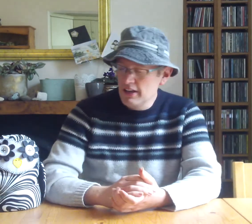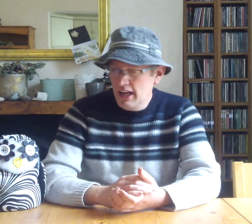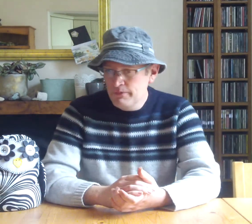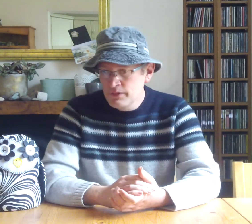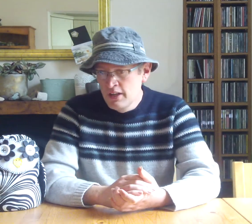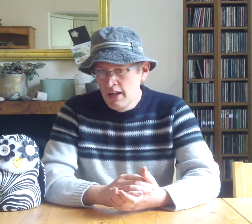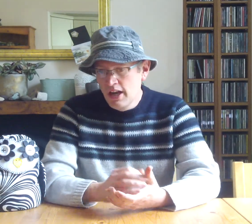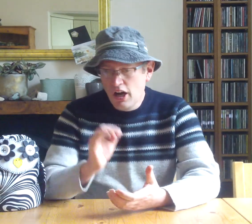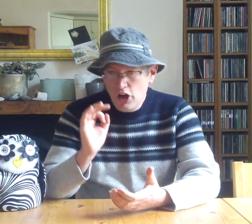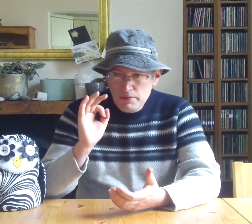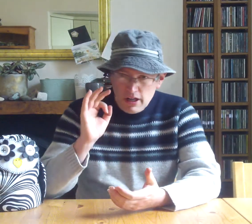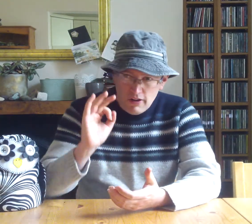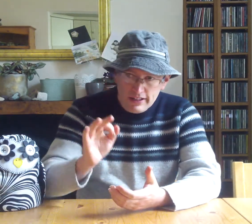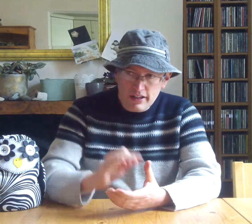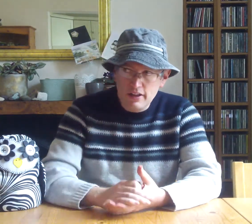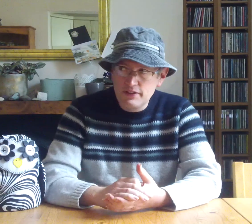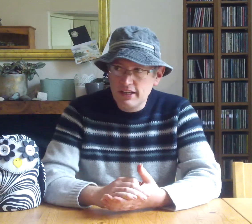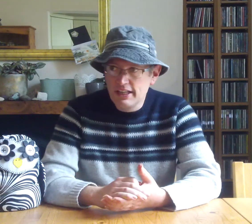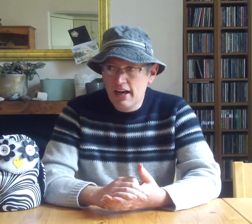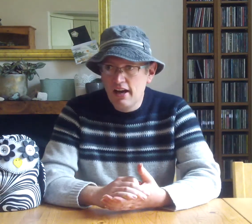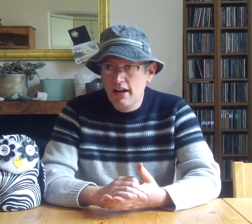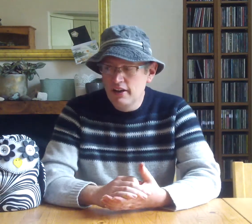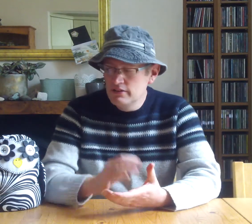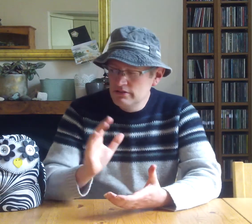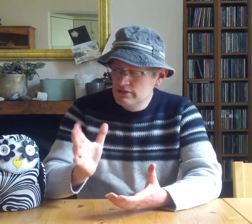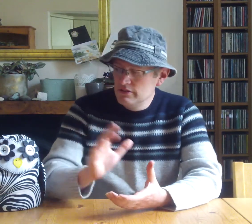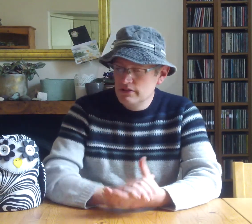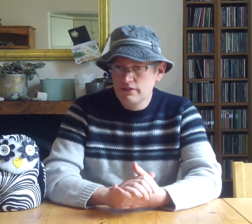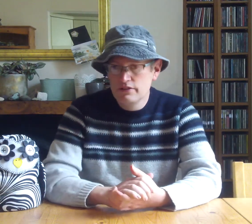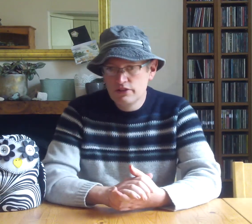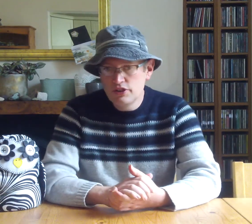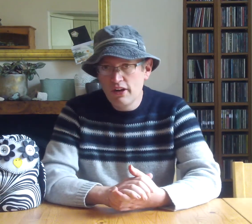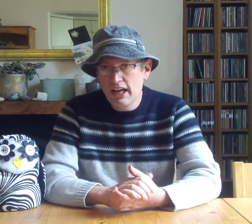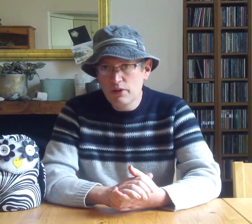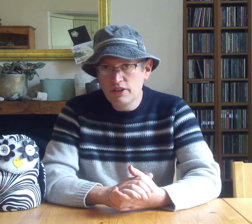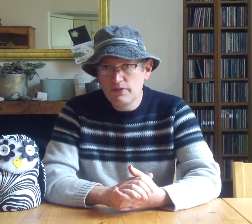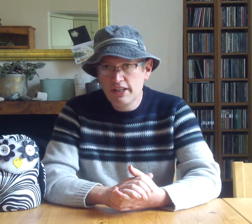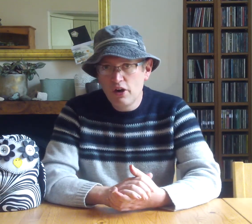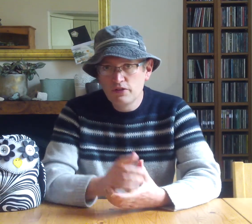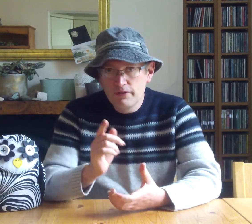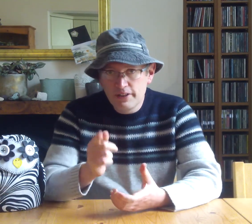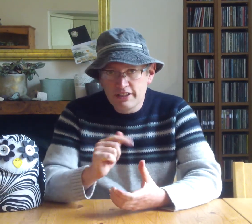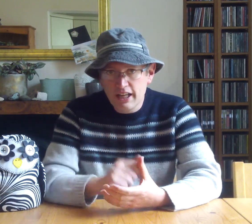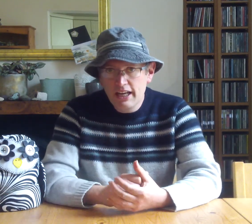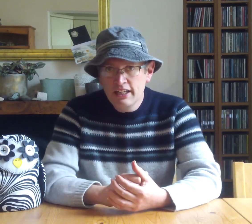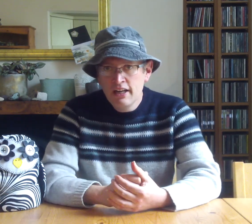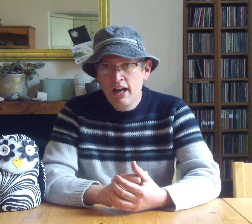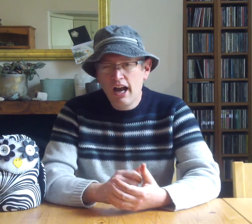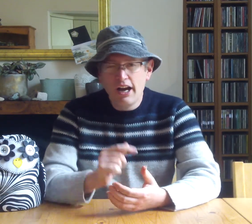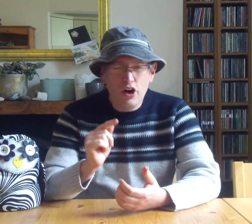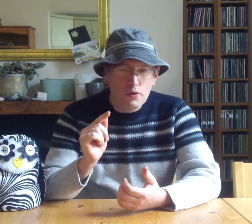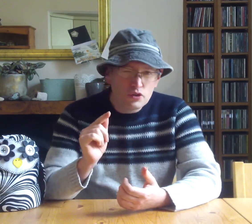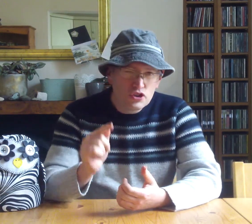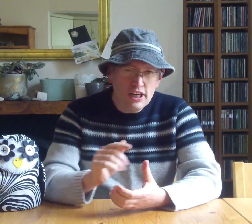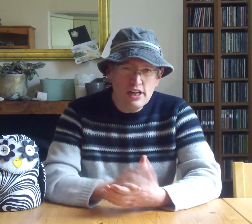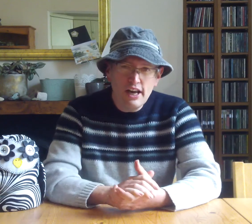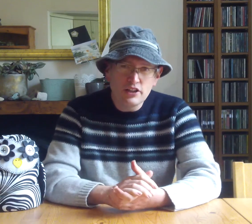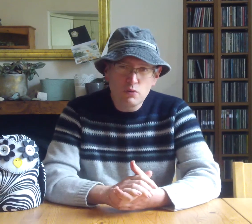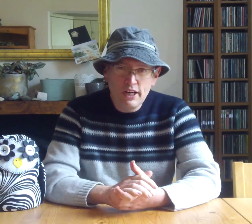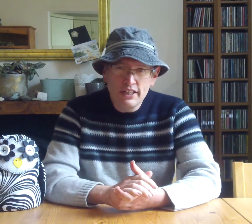that. And I hope you like the sign language video I've done for you today. And I will see you next week